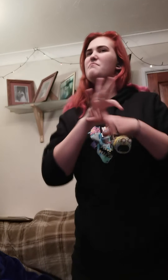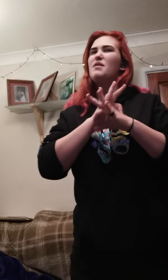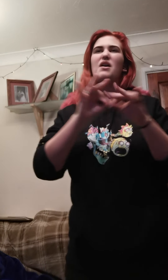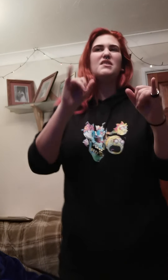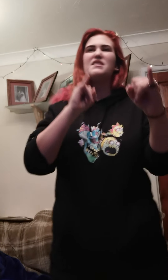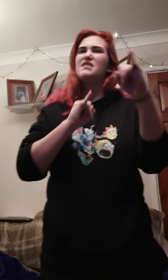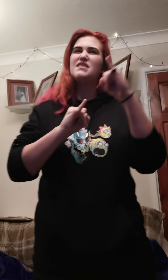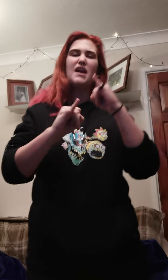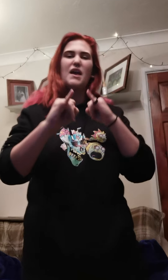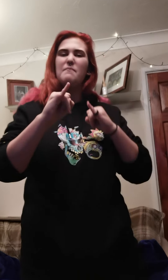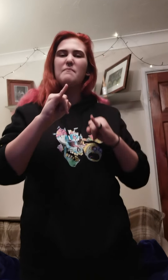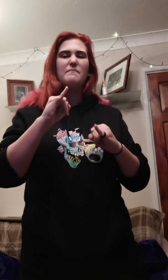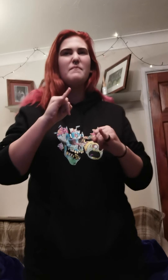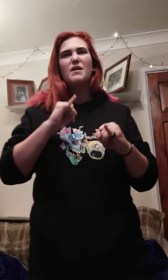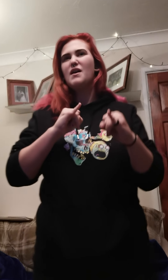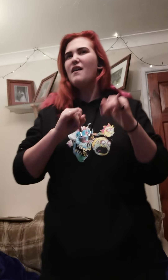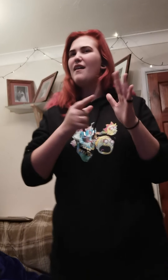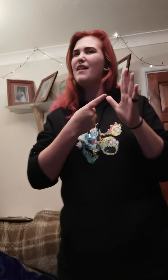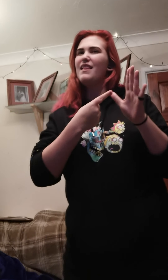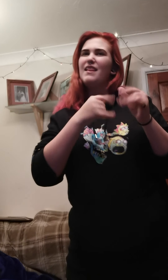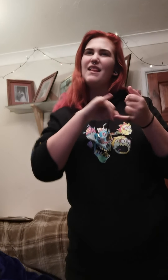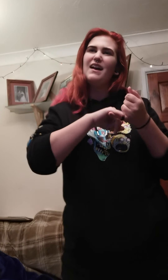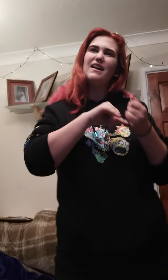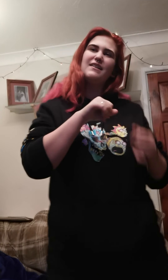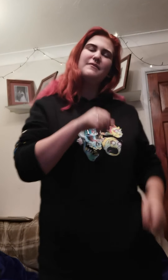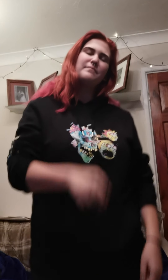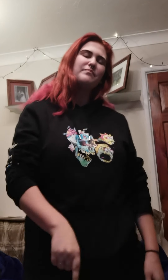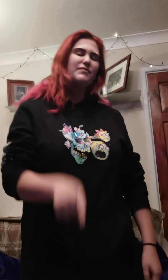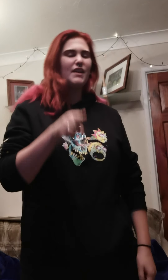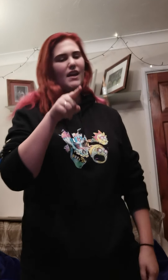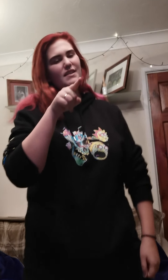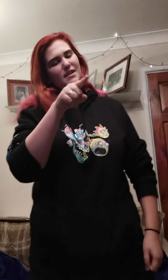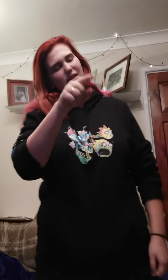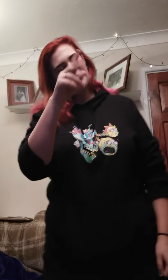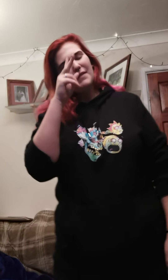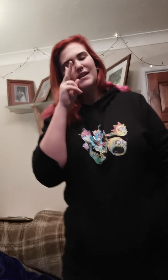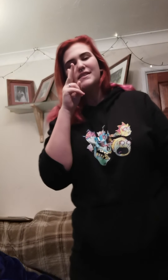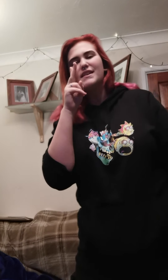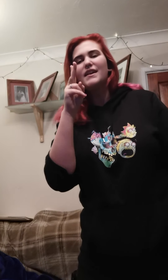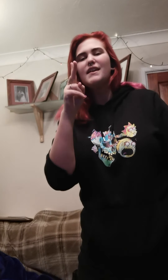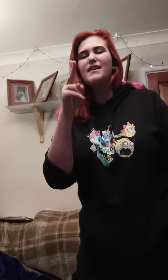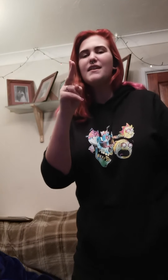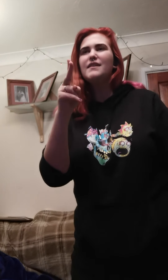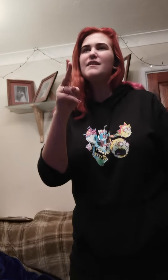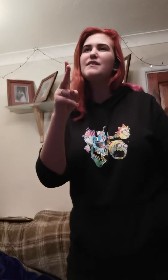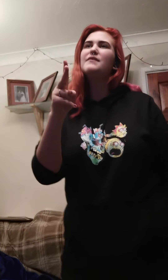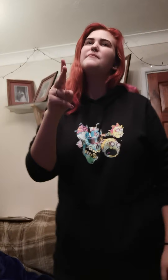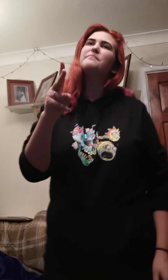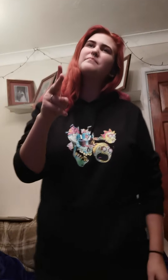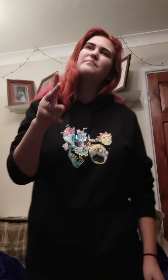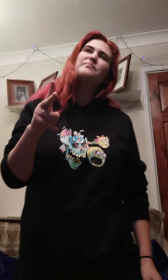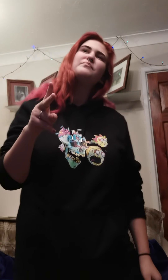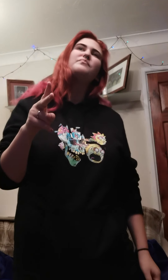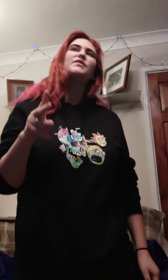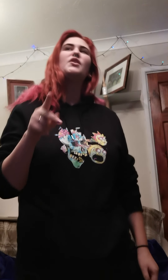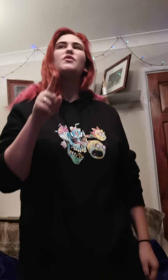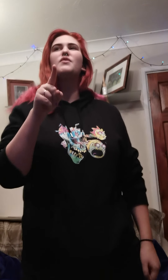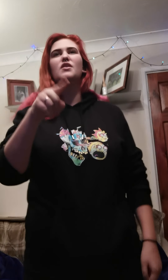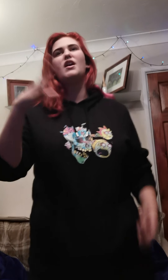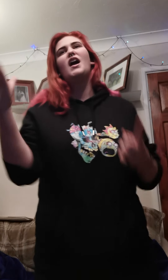are still alone Yes, they've been seen You have